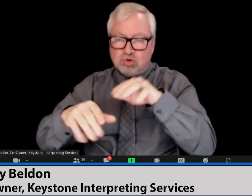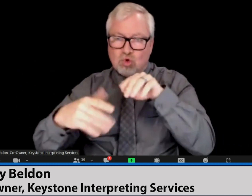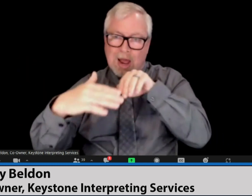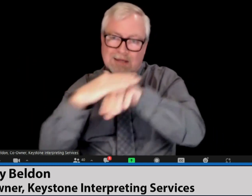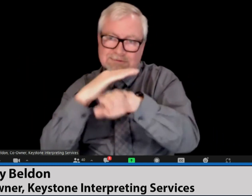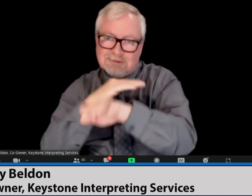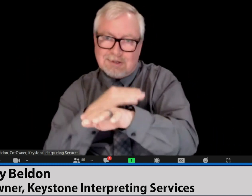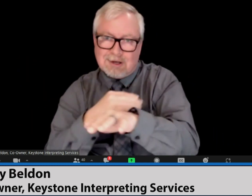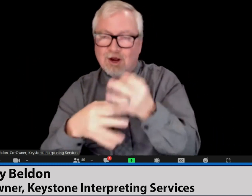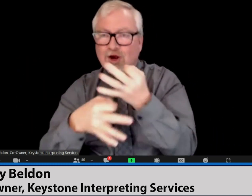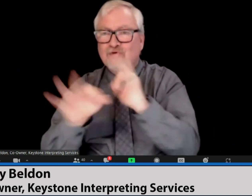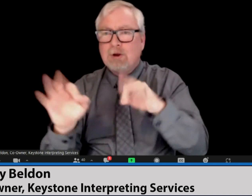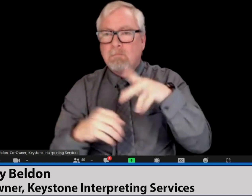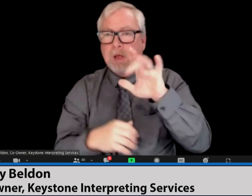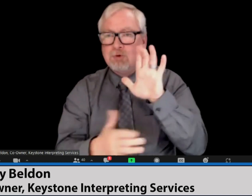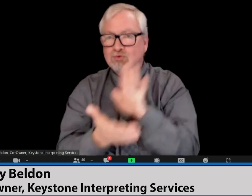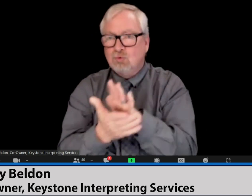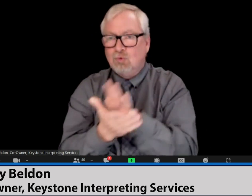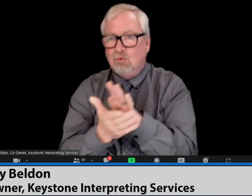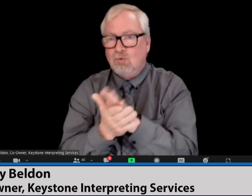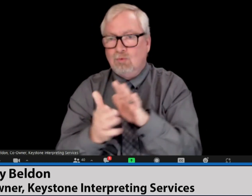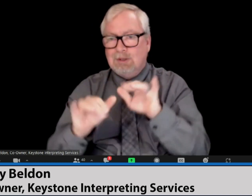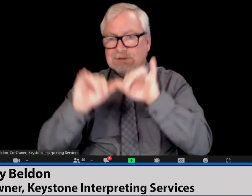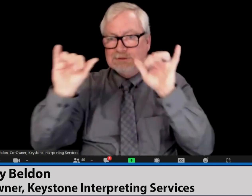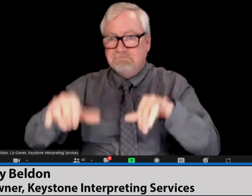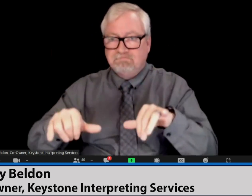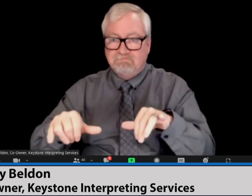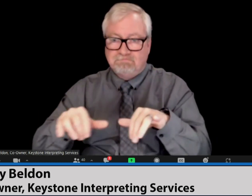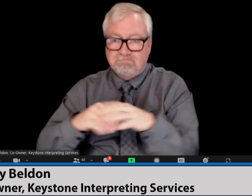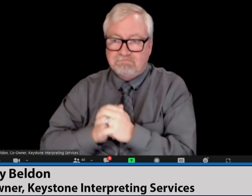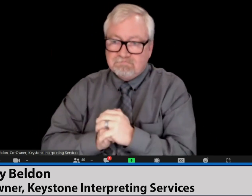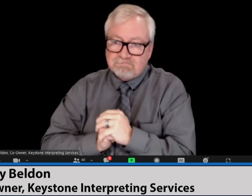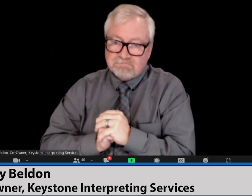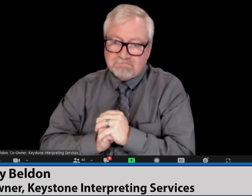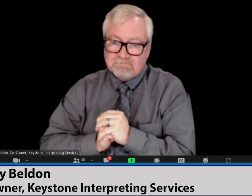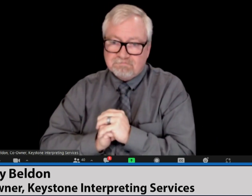deaf blind and hard of hearing and act in an access-free school.